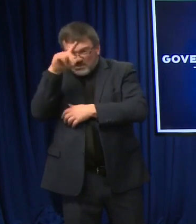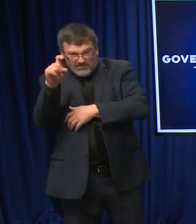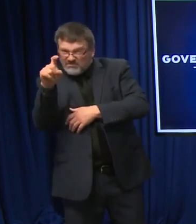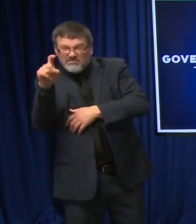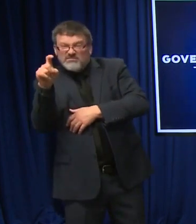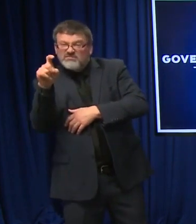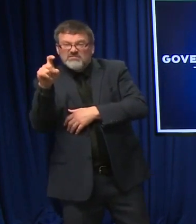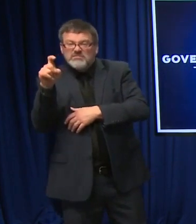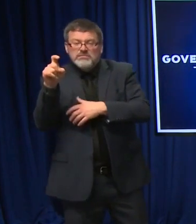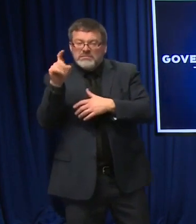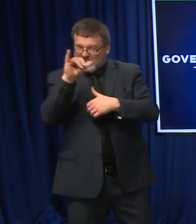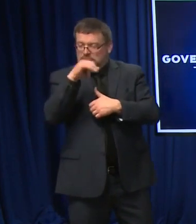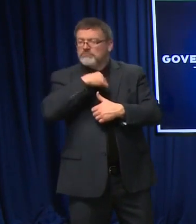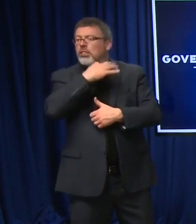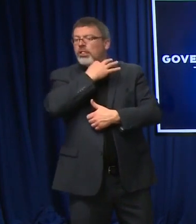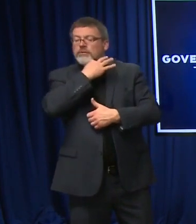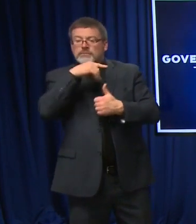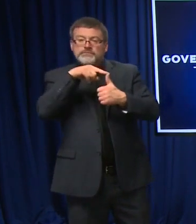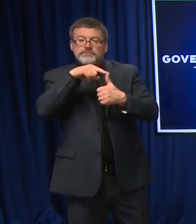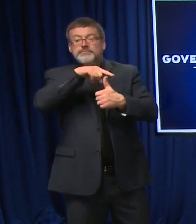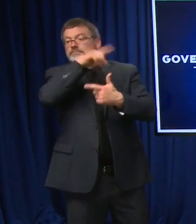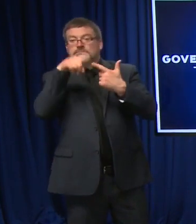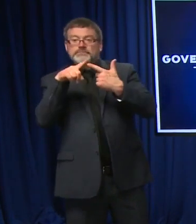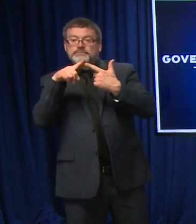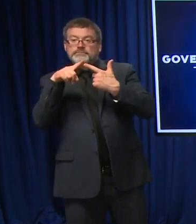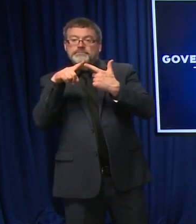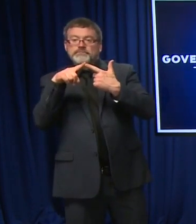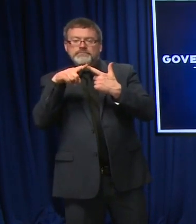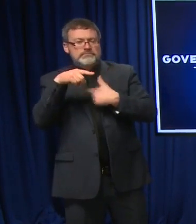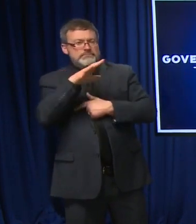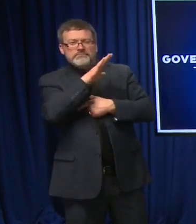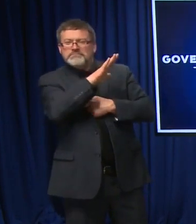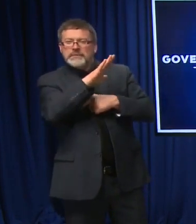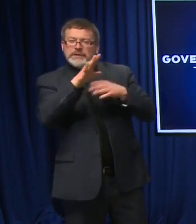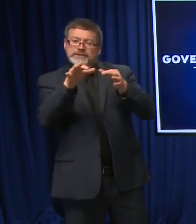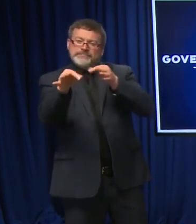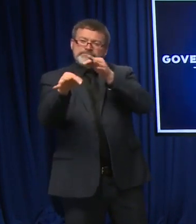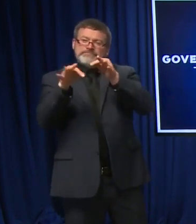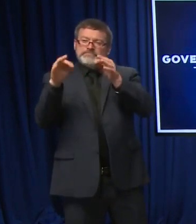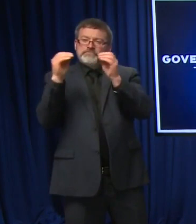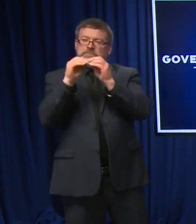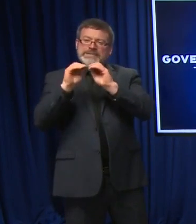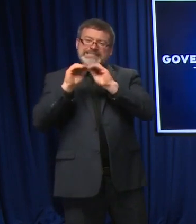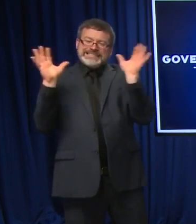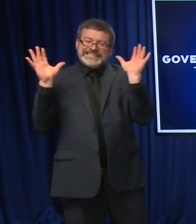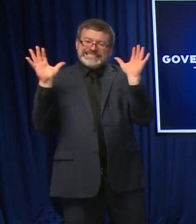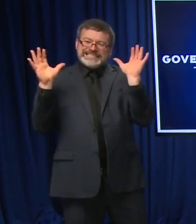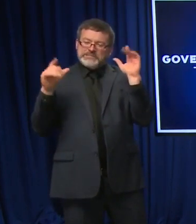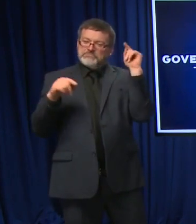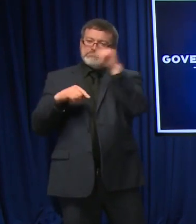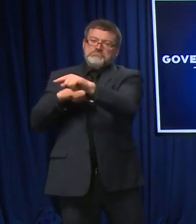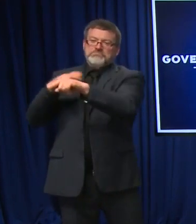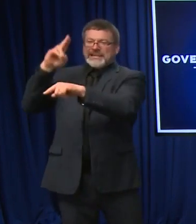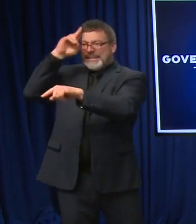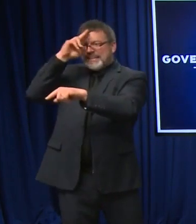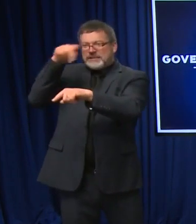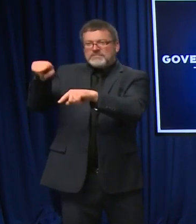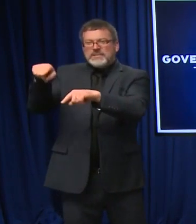could just clarify what you mean when you say hospitals have the ability to flex and what